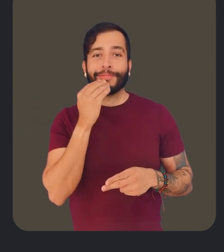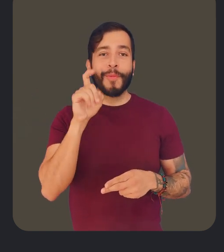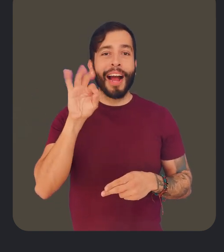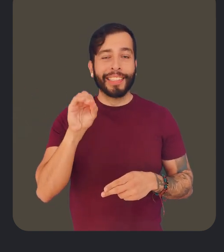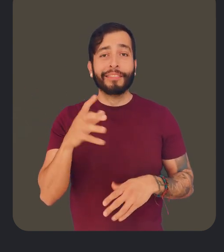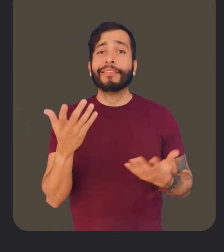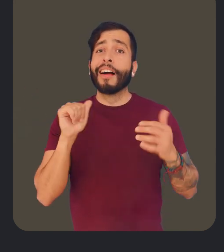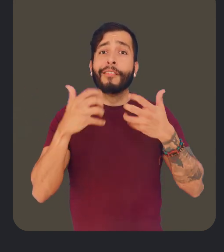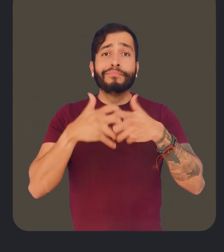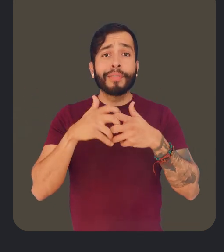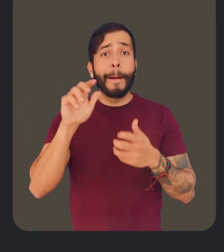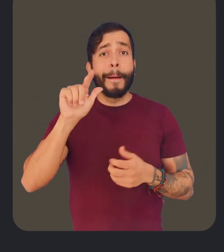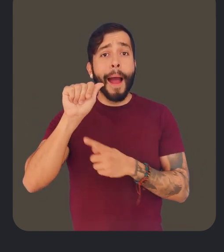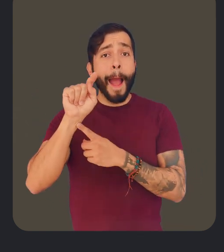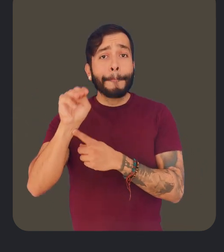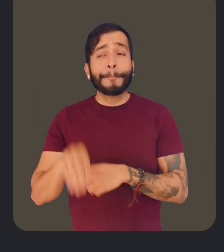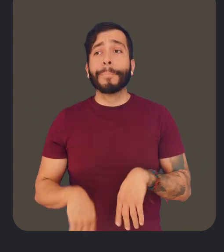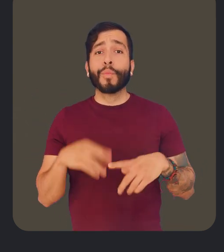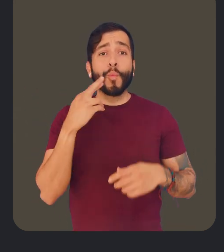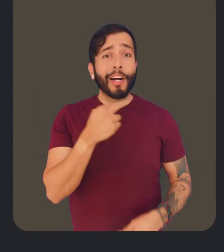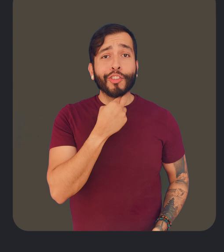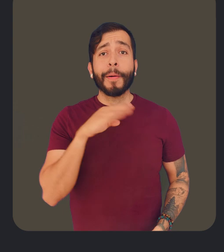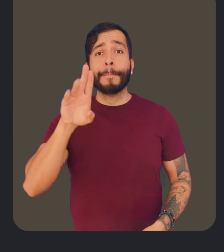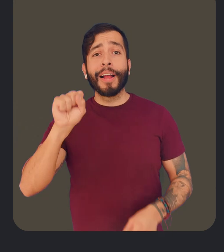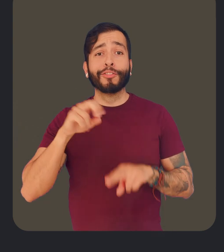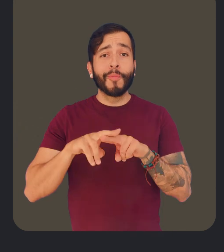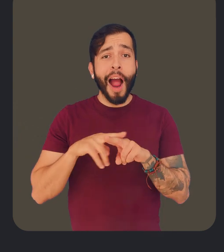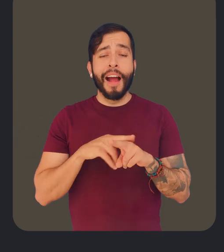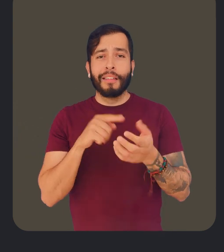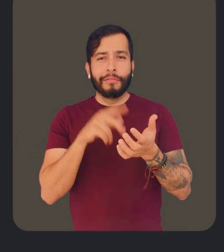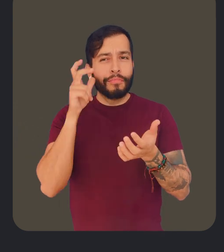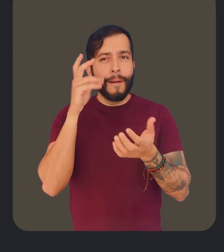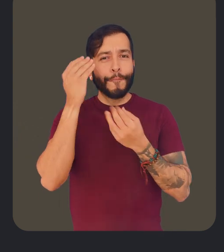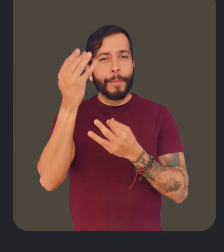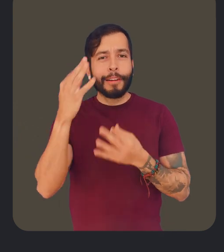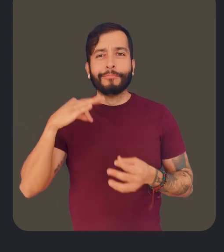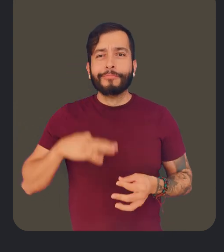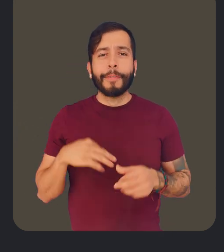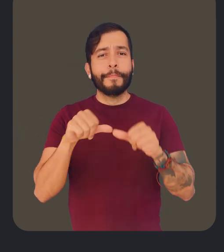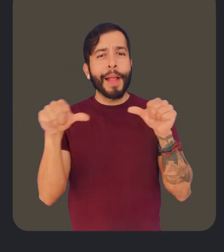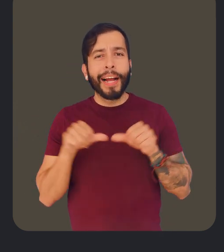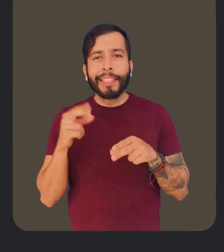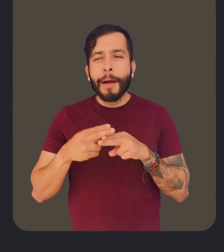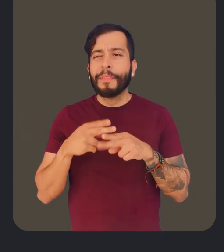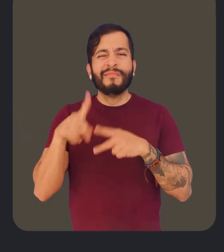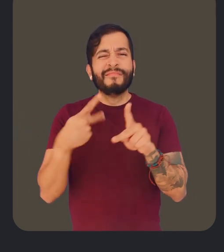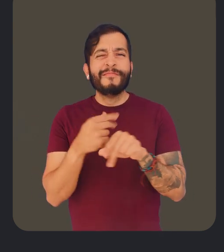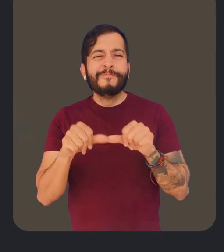feet. Like ATMs, restaurants, or transit stations. And that includes helpful information like the name and type of the place or thing